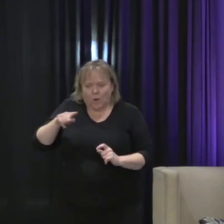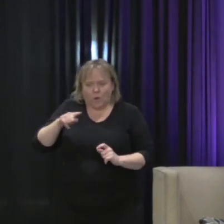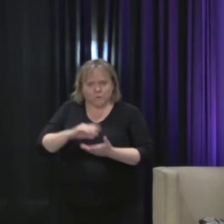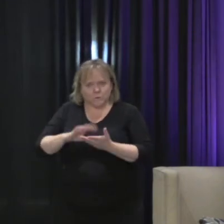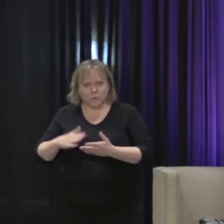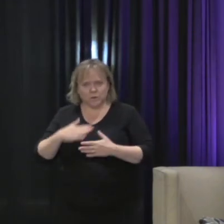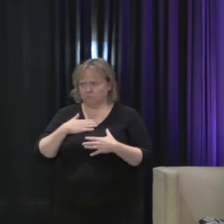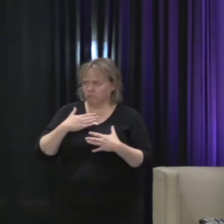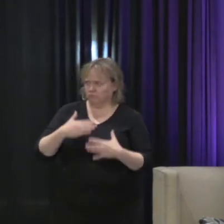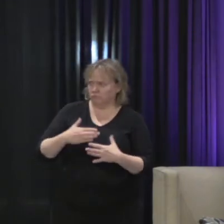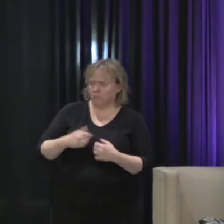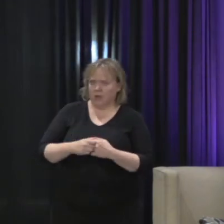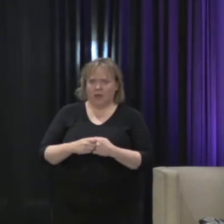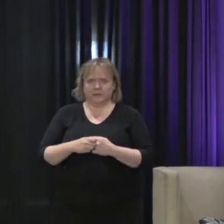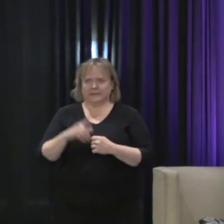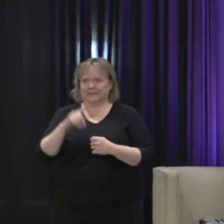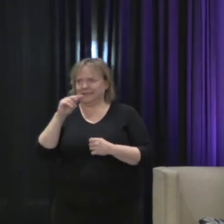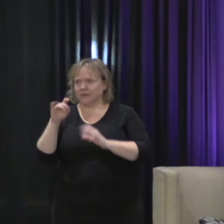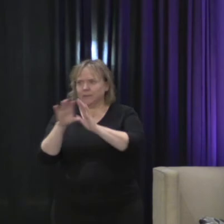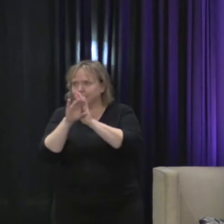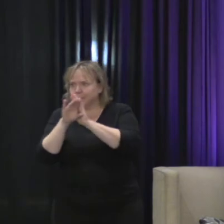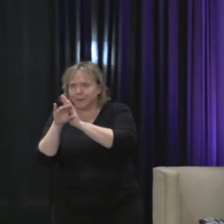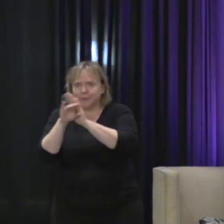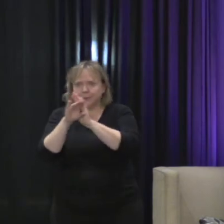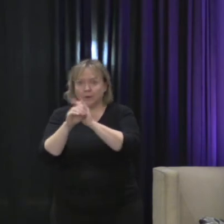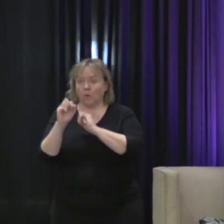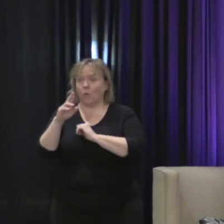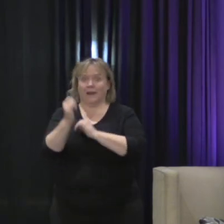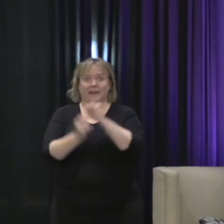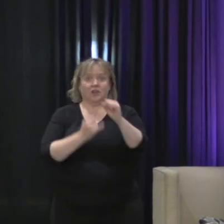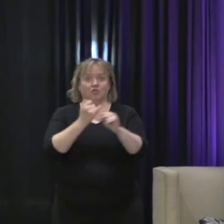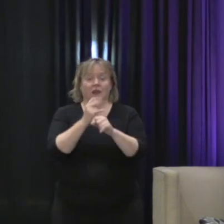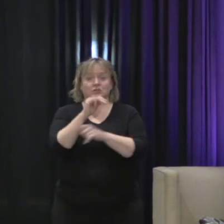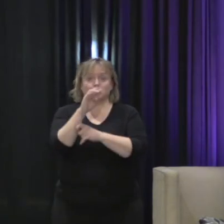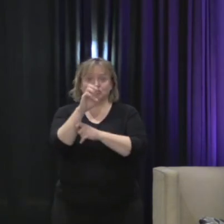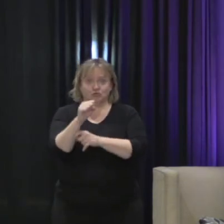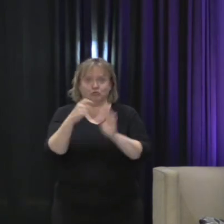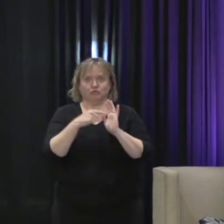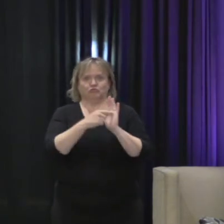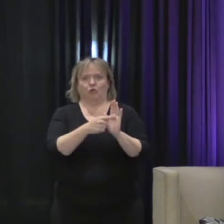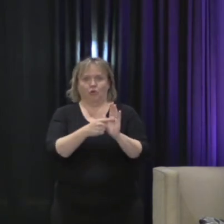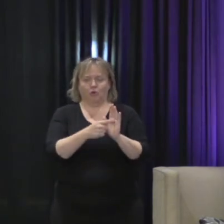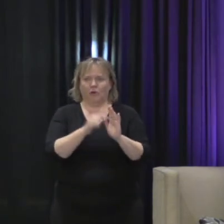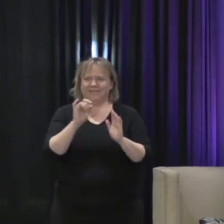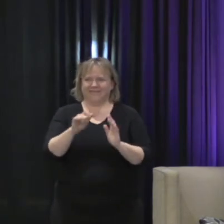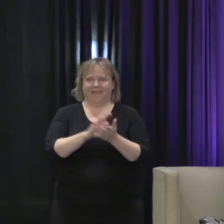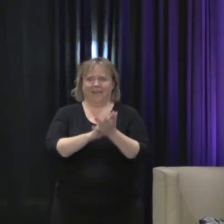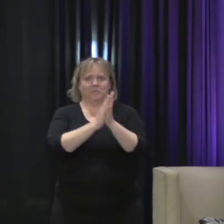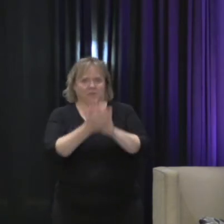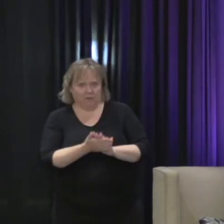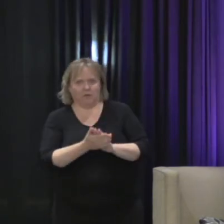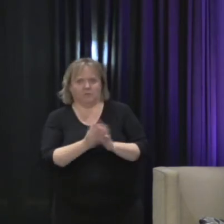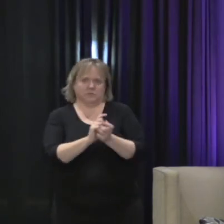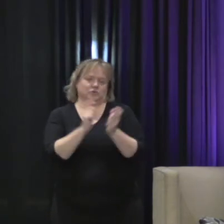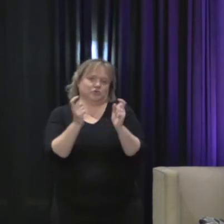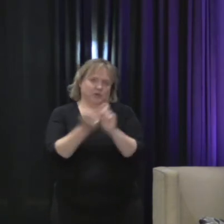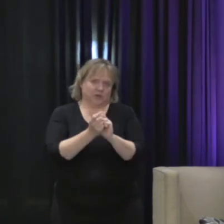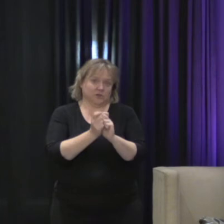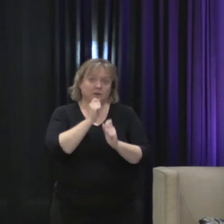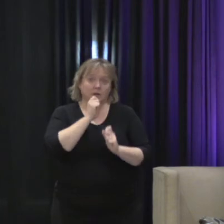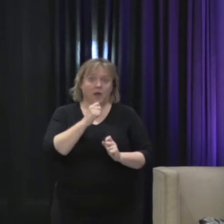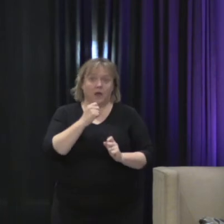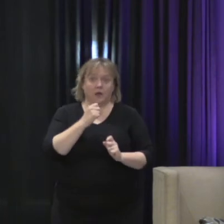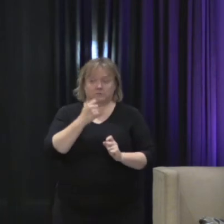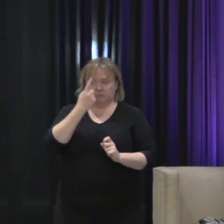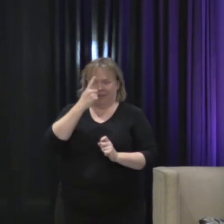blared on Chilean TV every night and on international news. I think it's just as much if not more because of those individuals